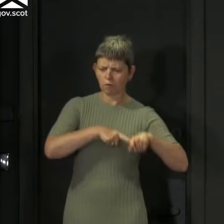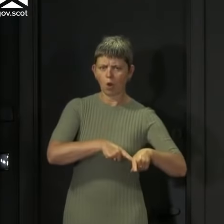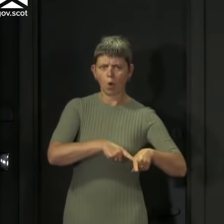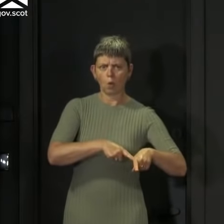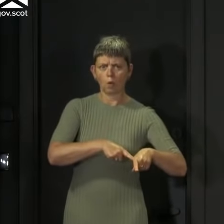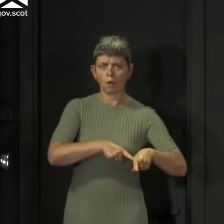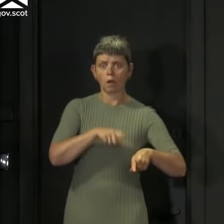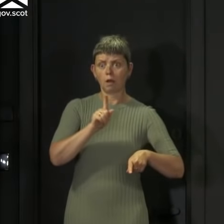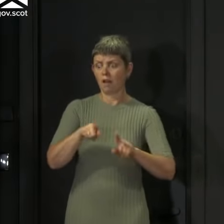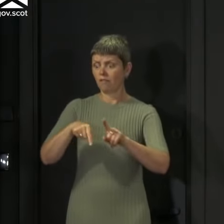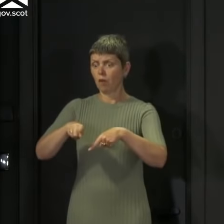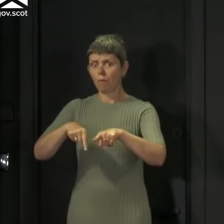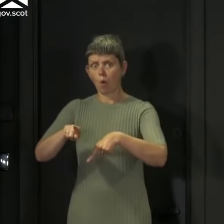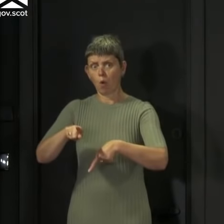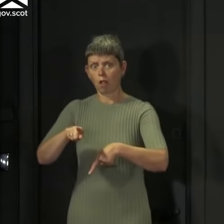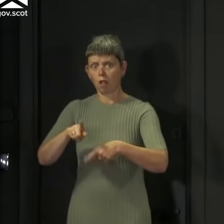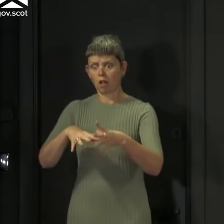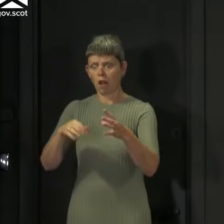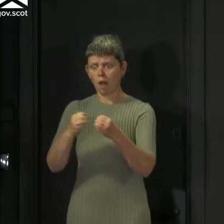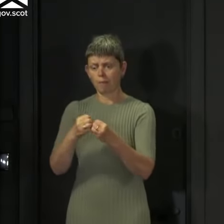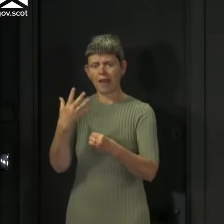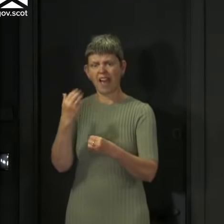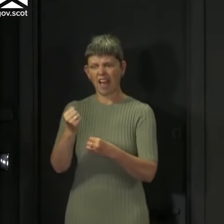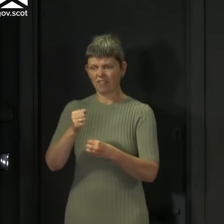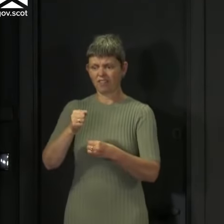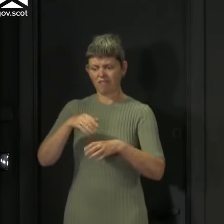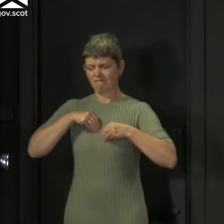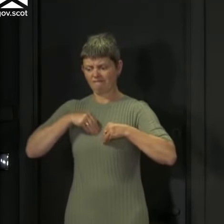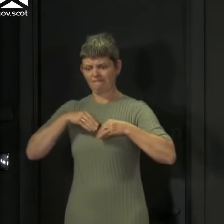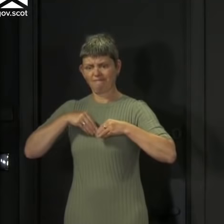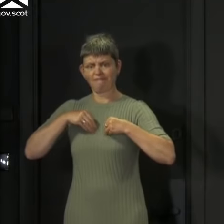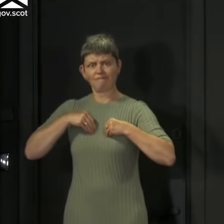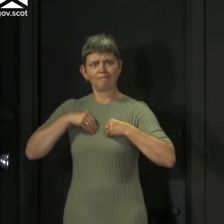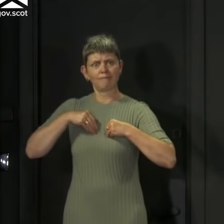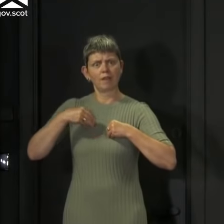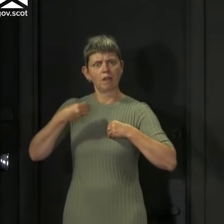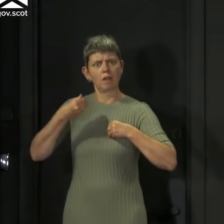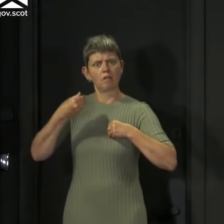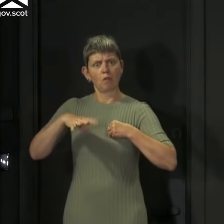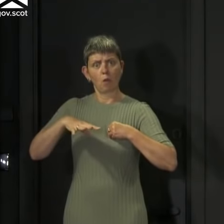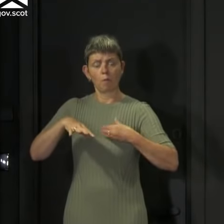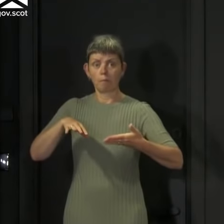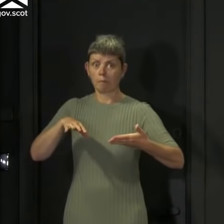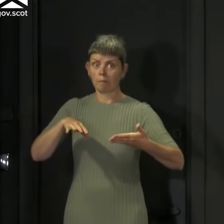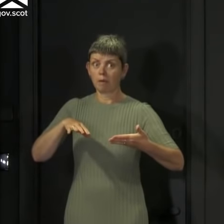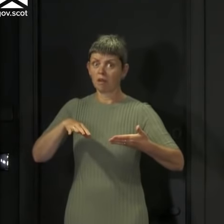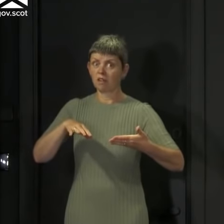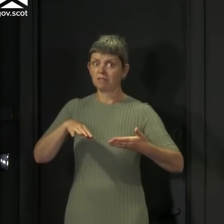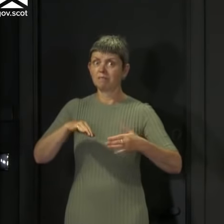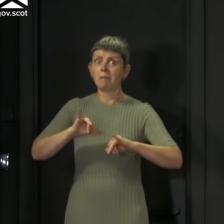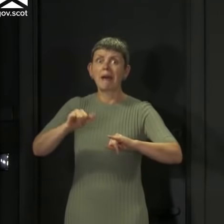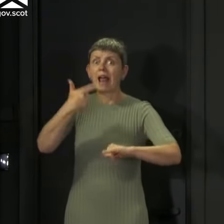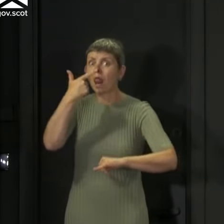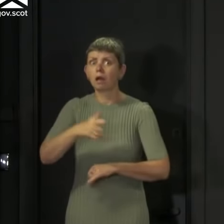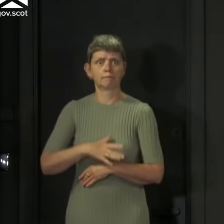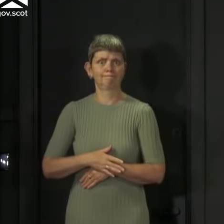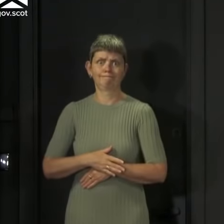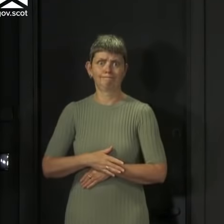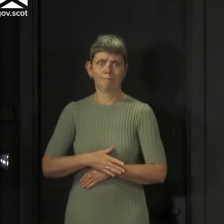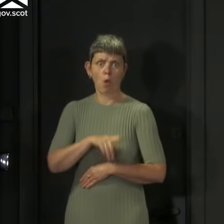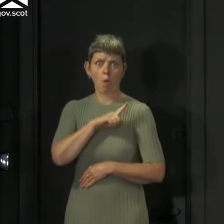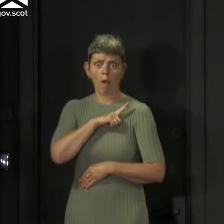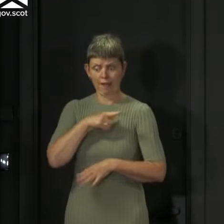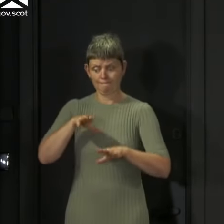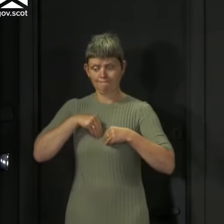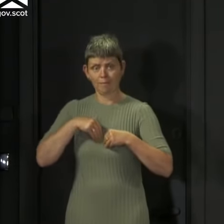football club ends up with players infected with Covid and let's remember this is not through bad luck but through clear breaches of